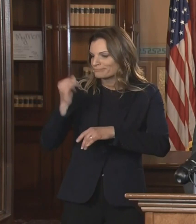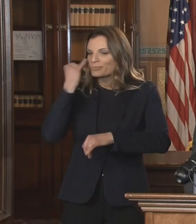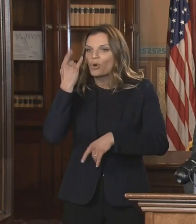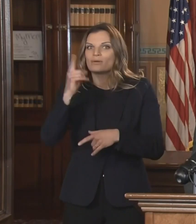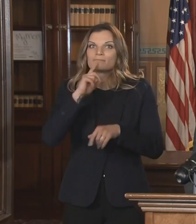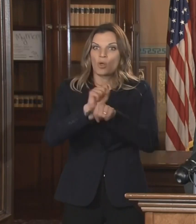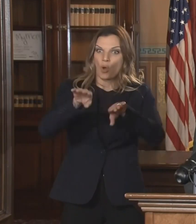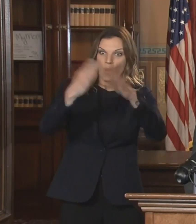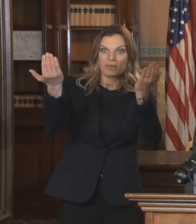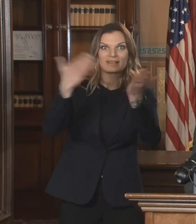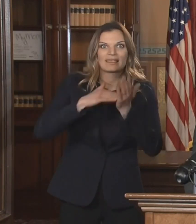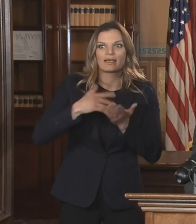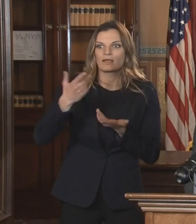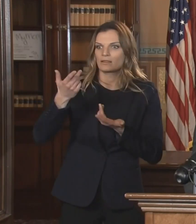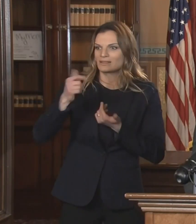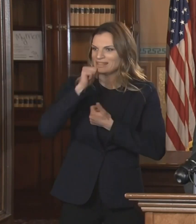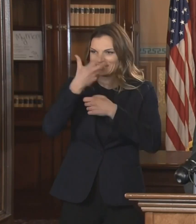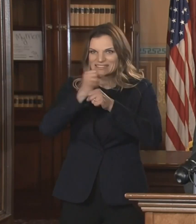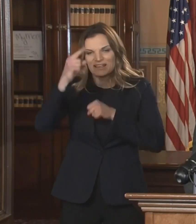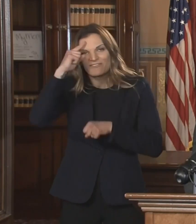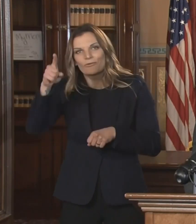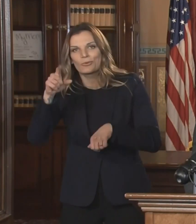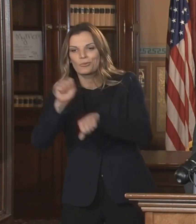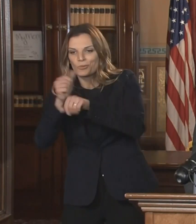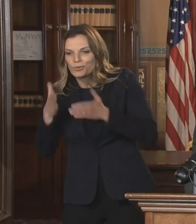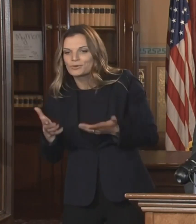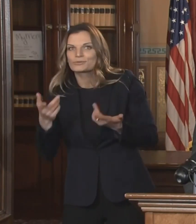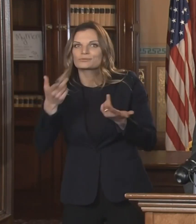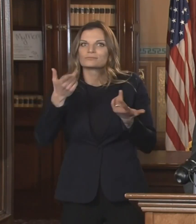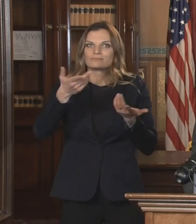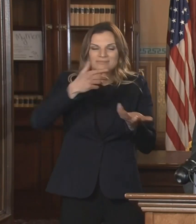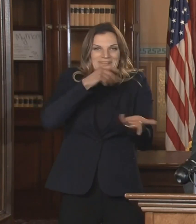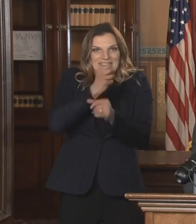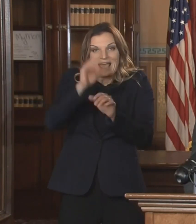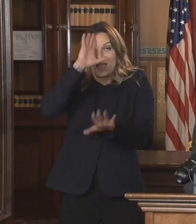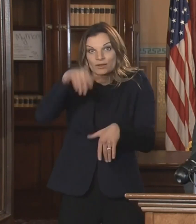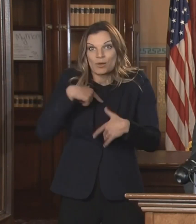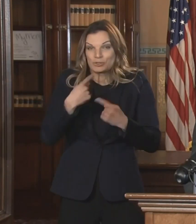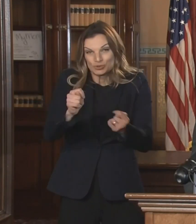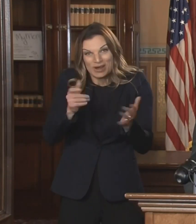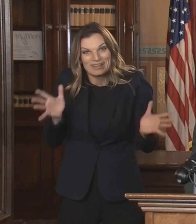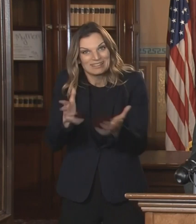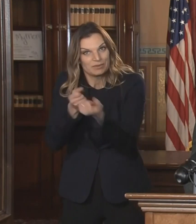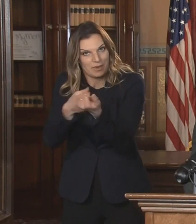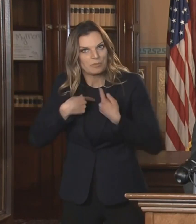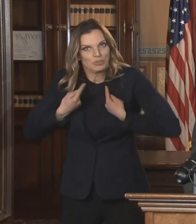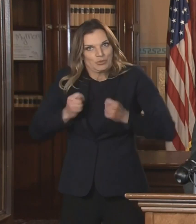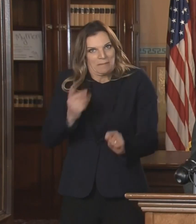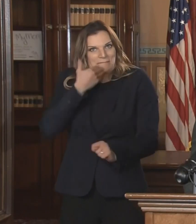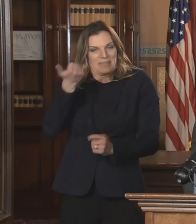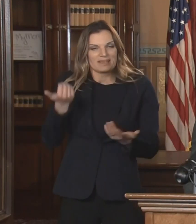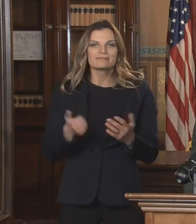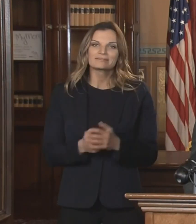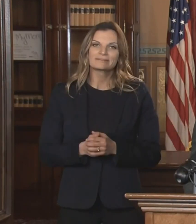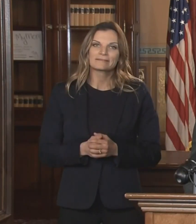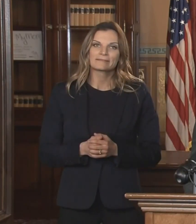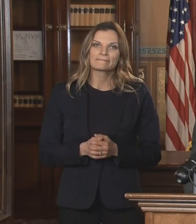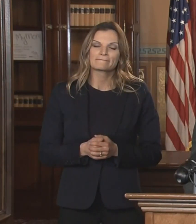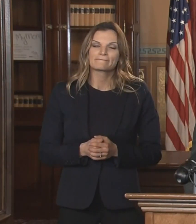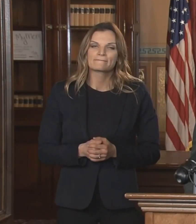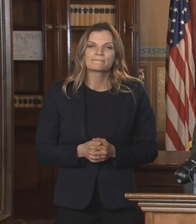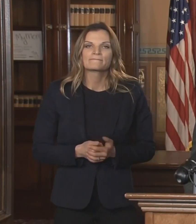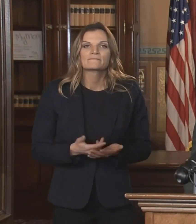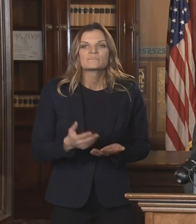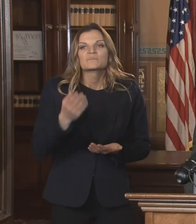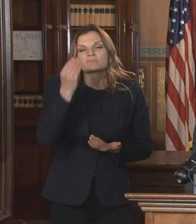customers because I want them to be successful and I know they need help and I'm trying to give that help. I would discourage